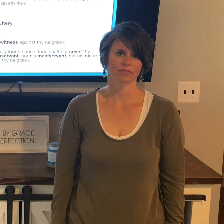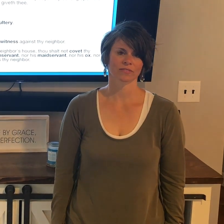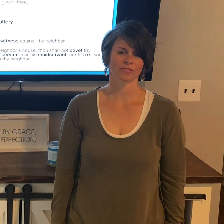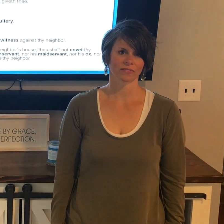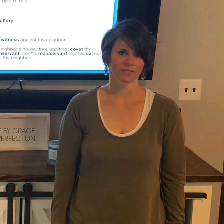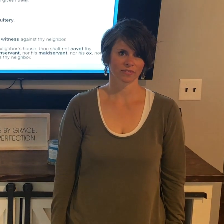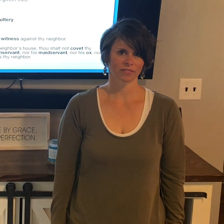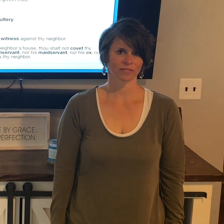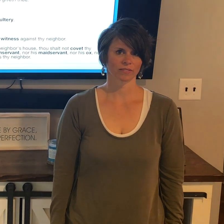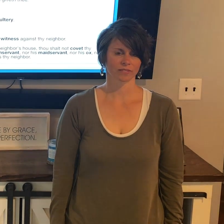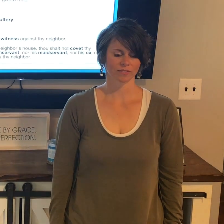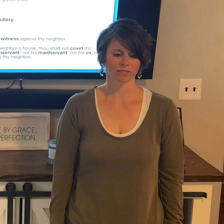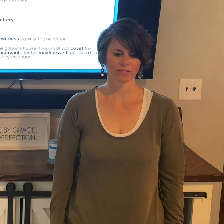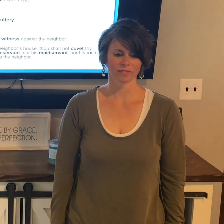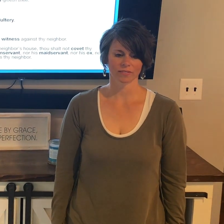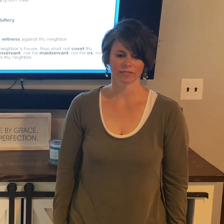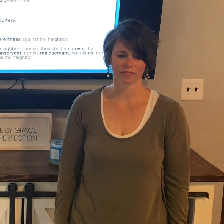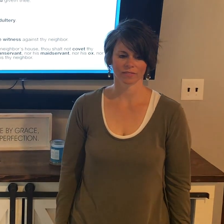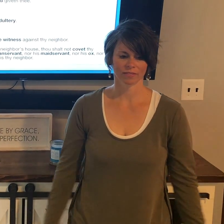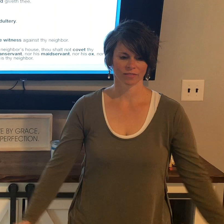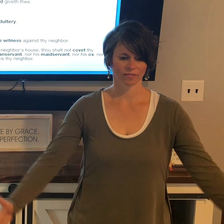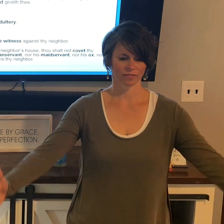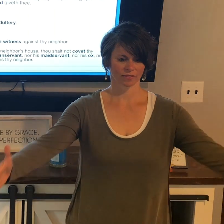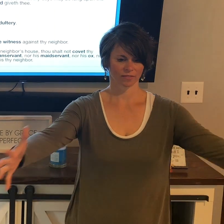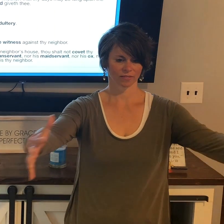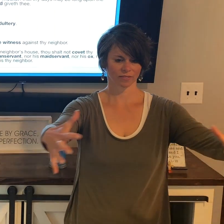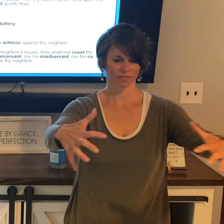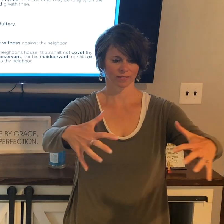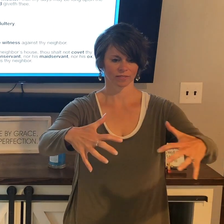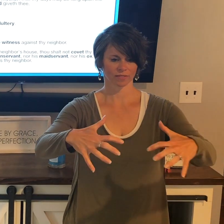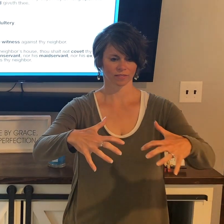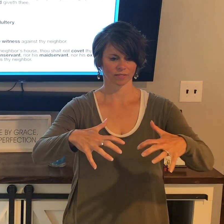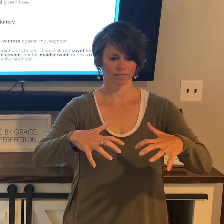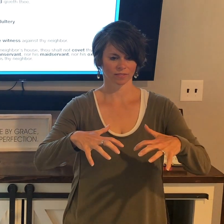Thou shalt not covet thy neighbor's